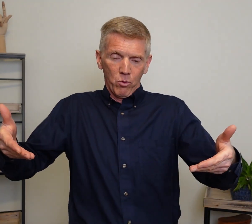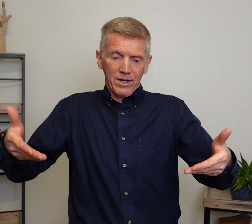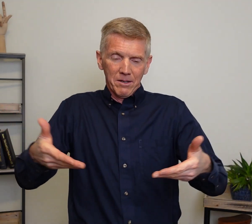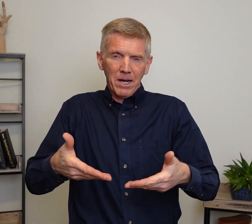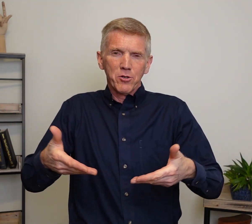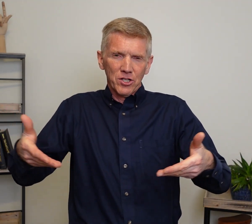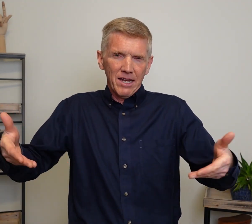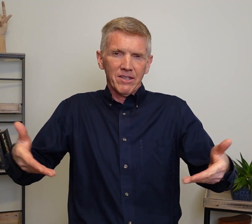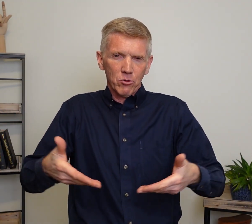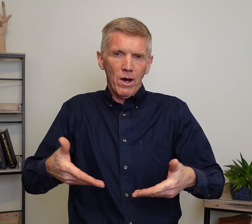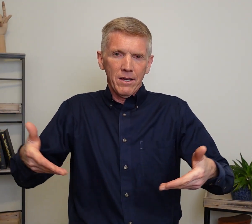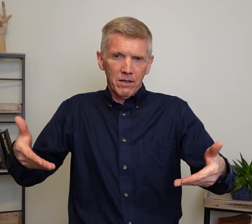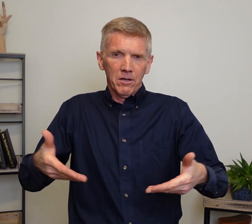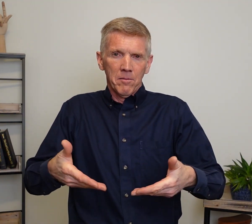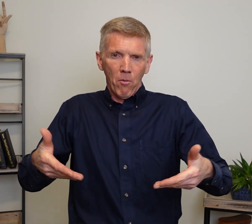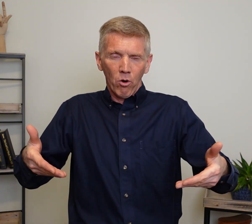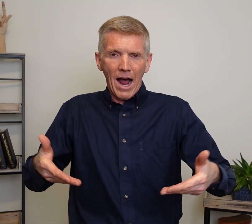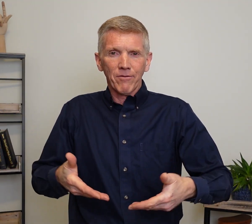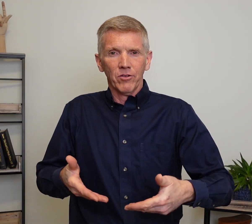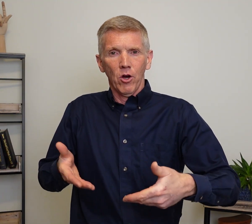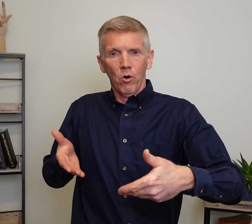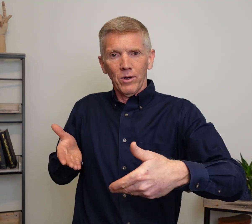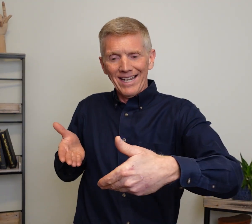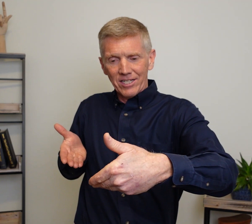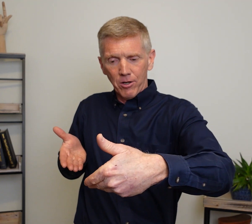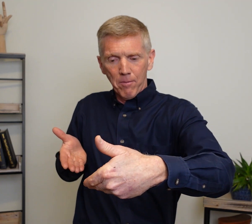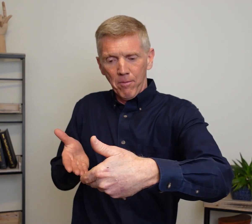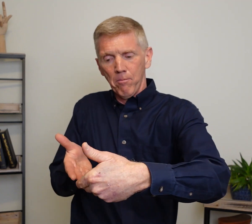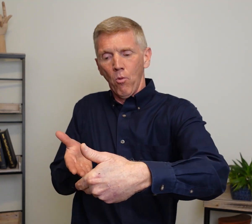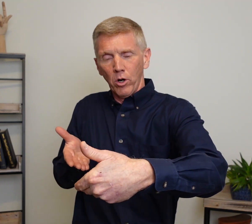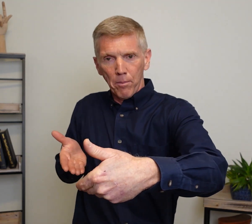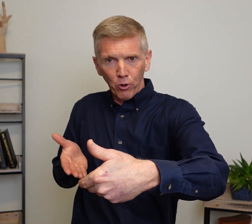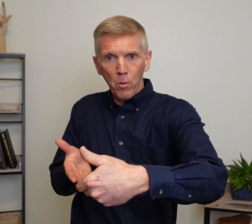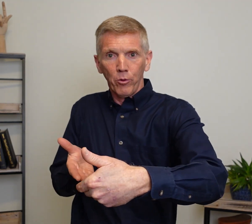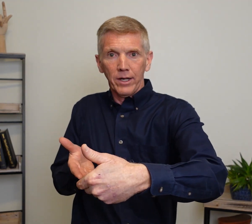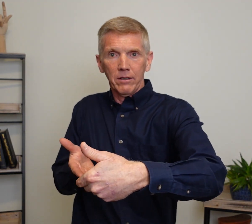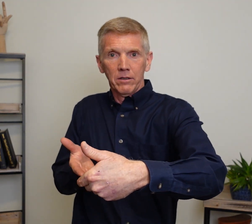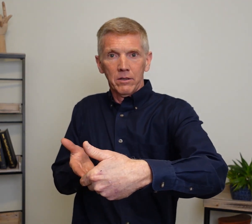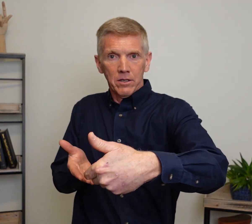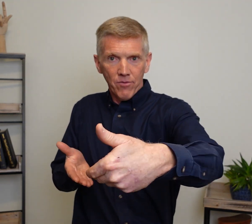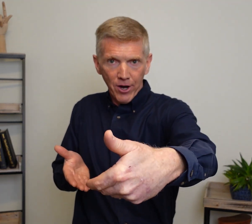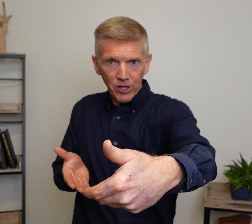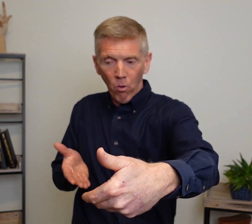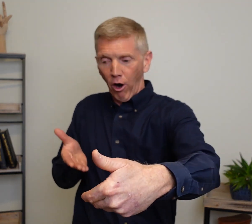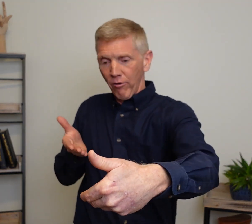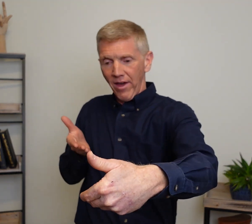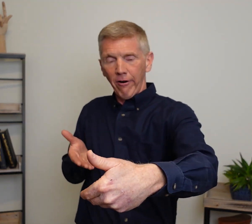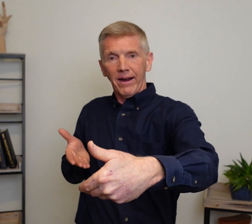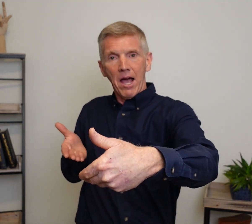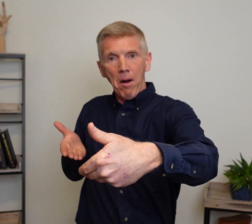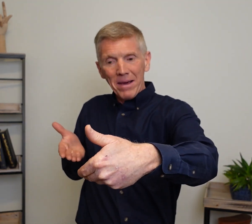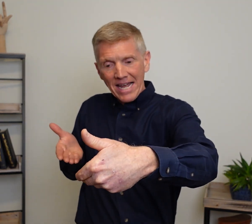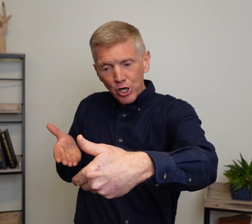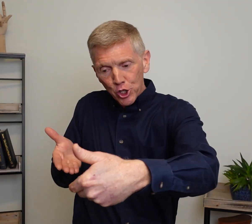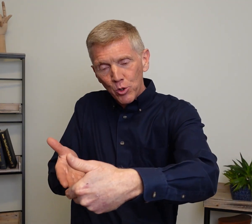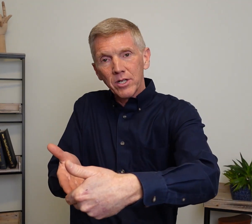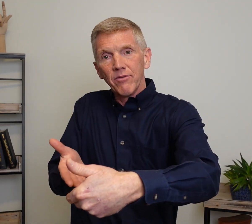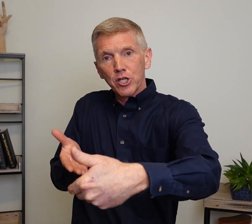way. Sometimes you'll see it this way. More often though. It's more appropriate. There you are. There I am. I'm introducing this